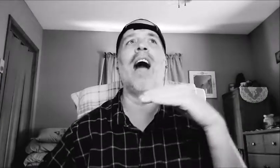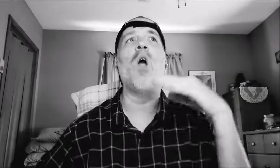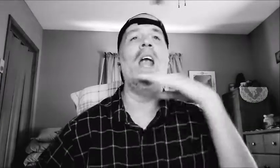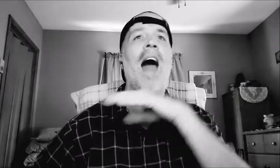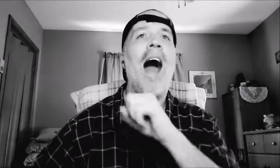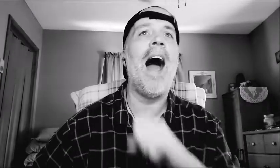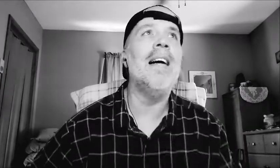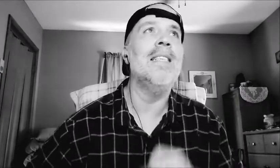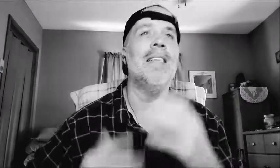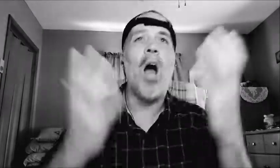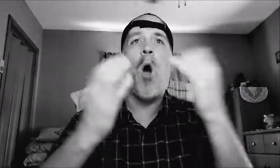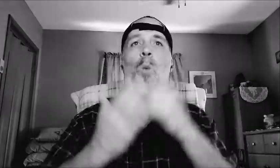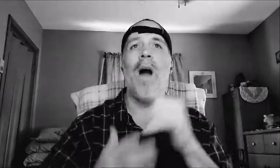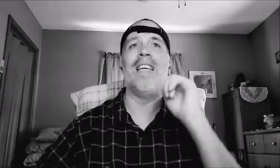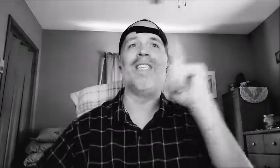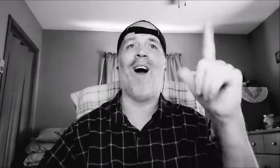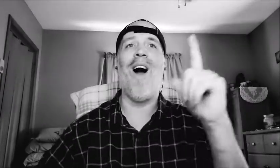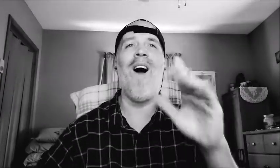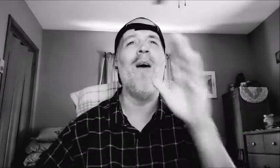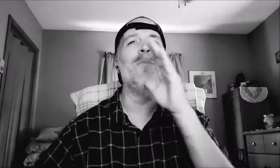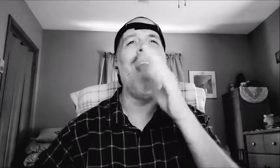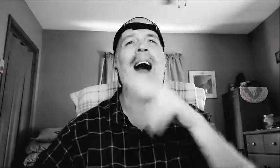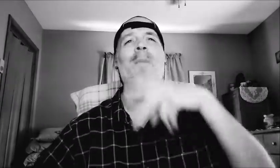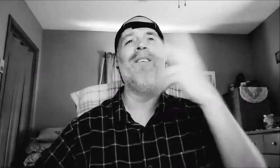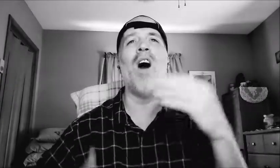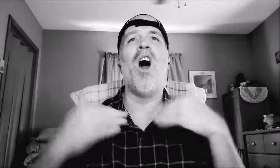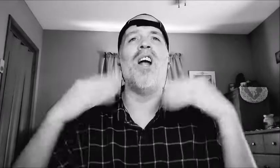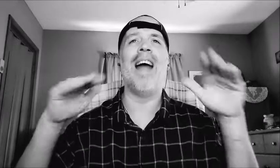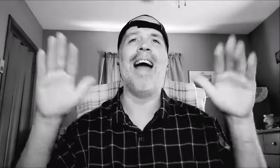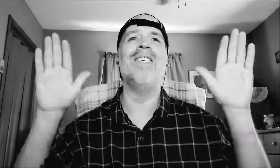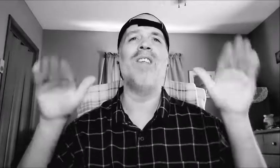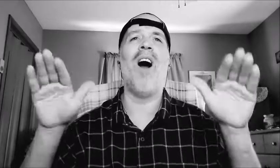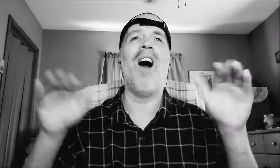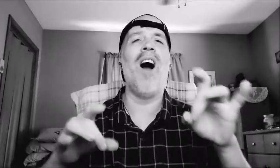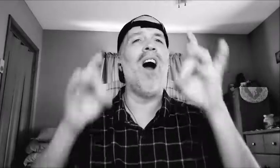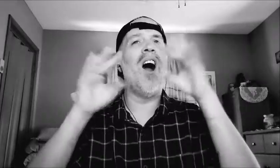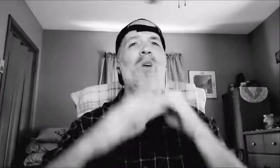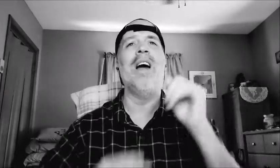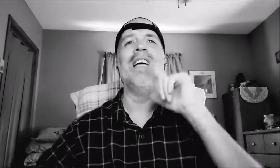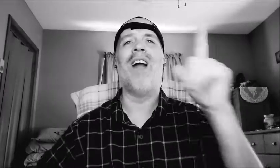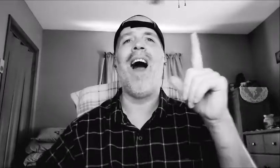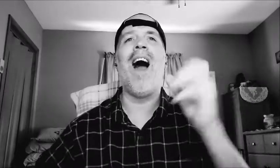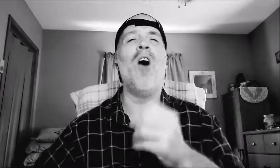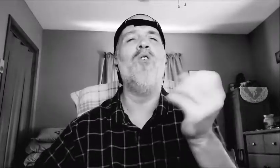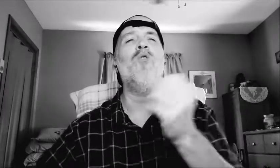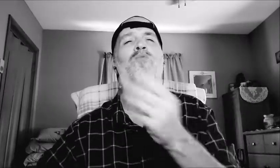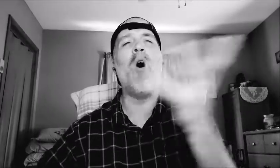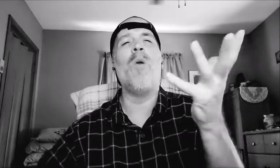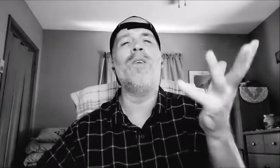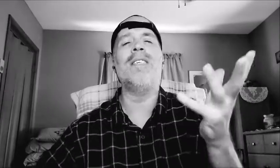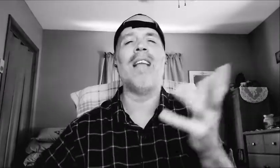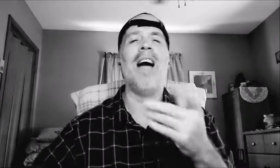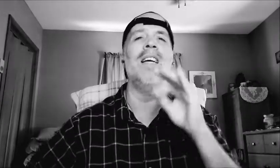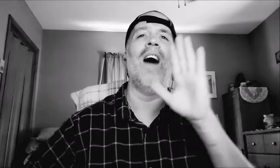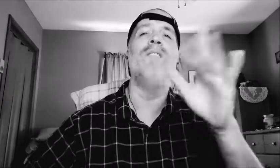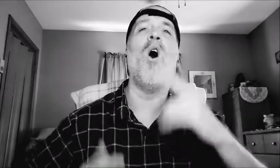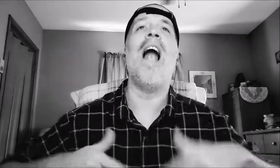out of life Once and all, mamas for an angel Lose it all, rolling the dice of her